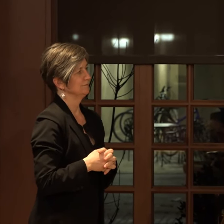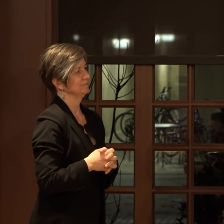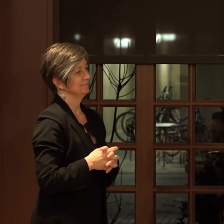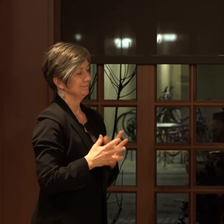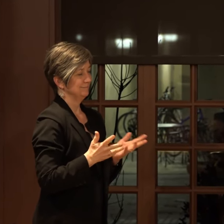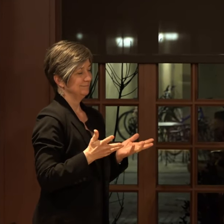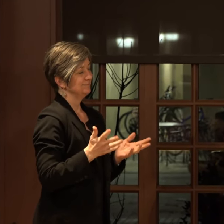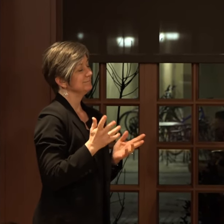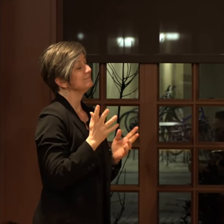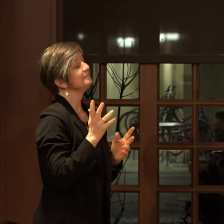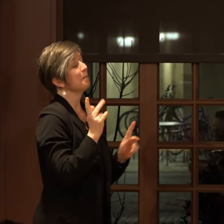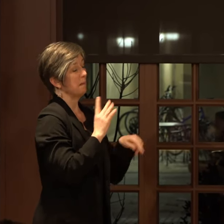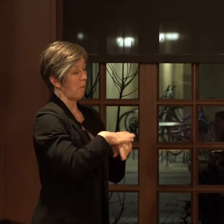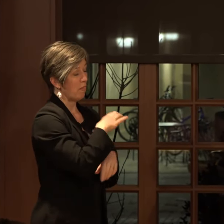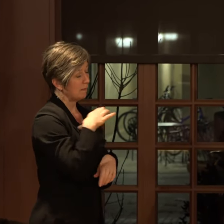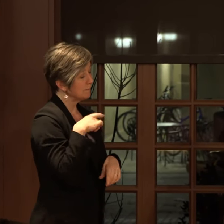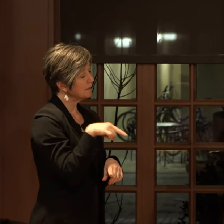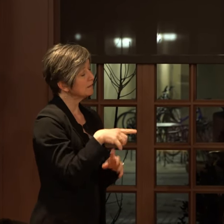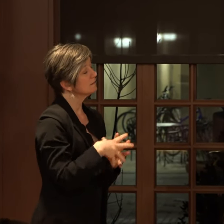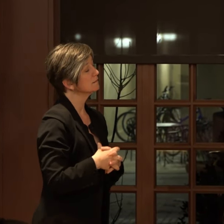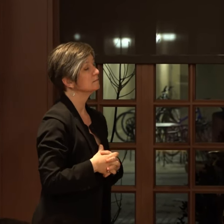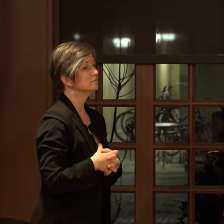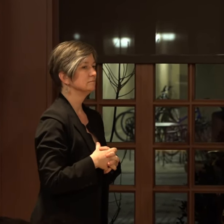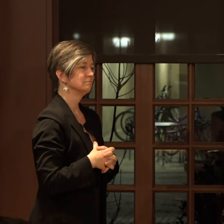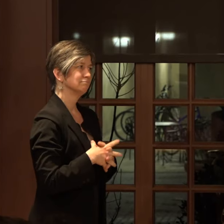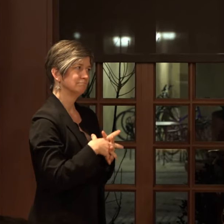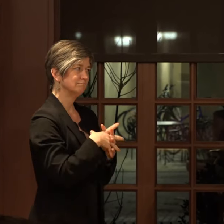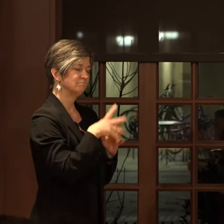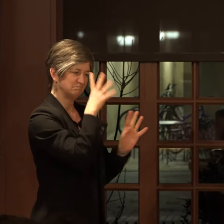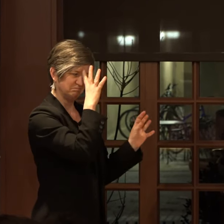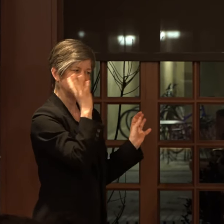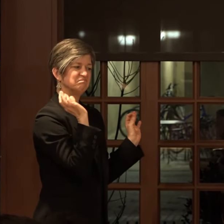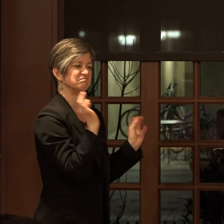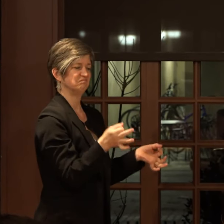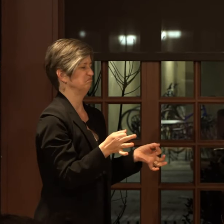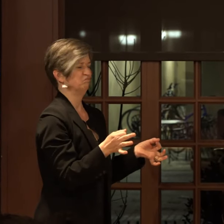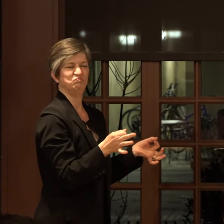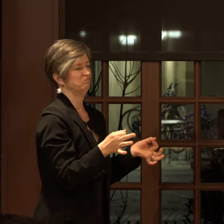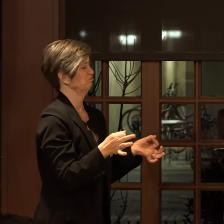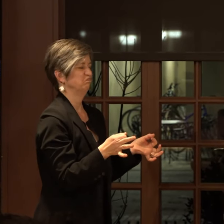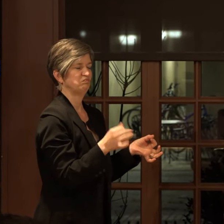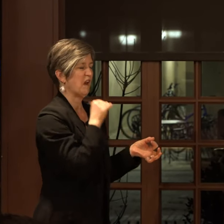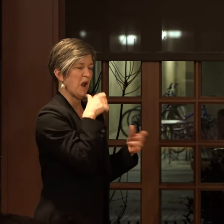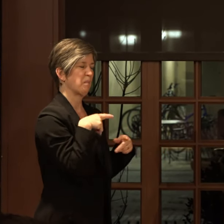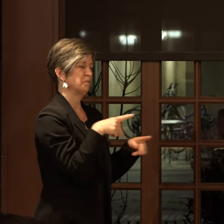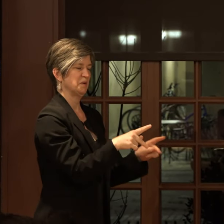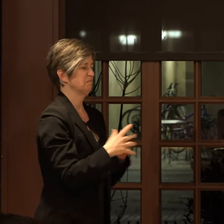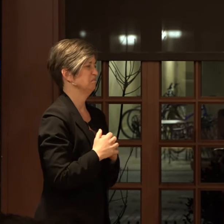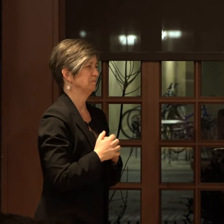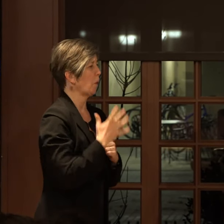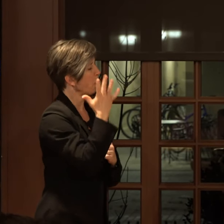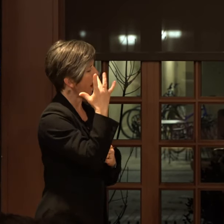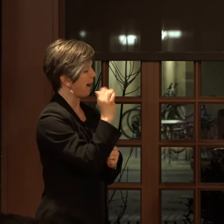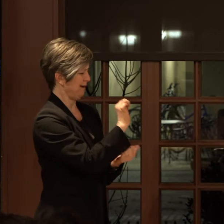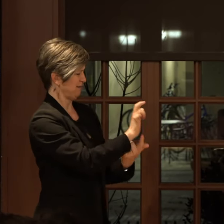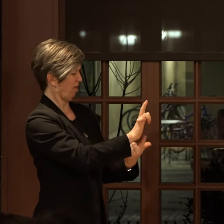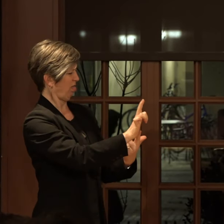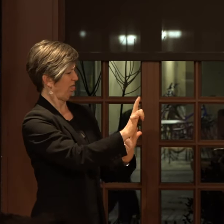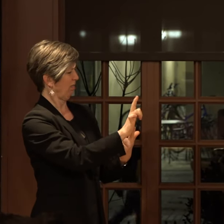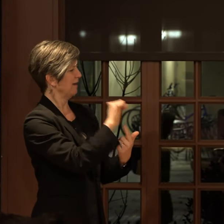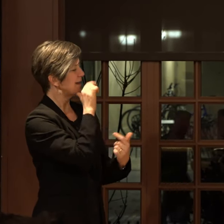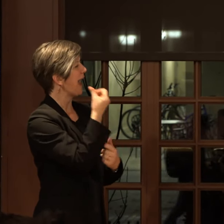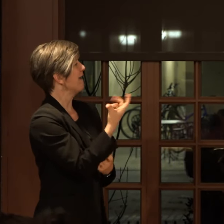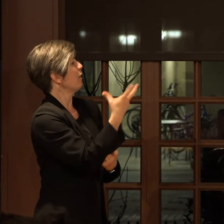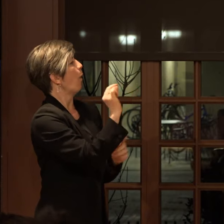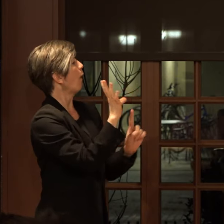there were people on that committee who were convinced that it should not be allowed because American Sign Language didn't have